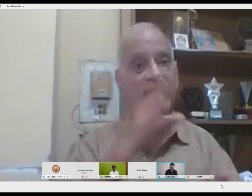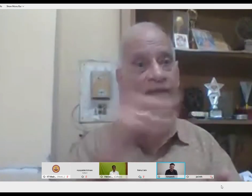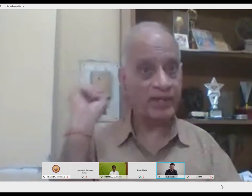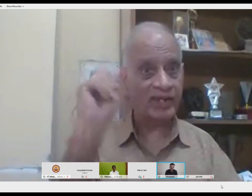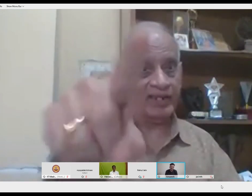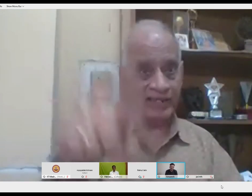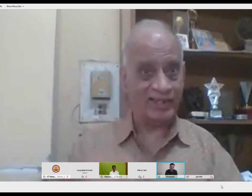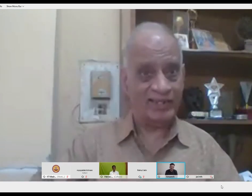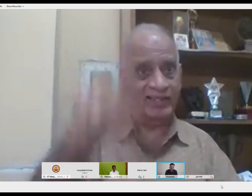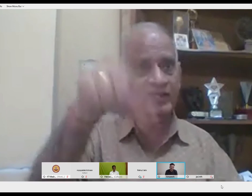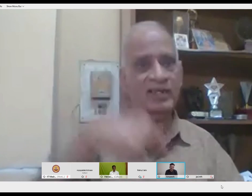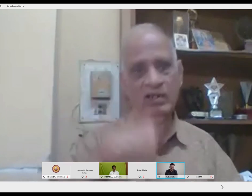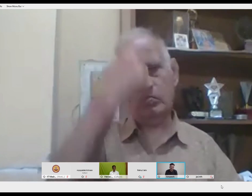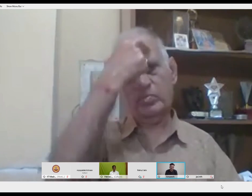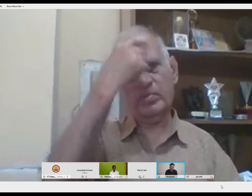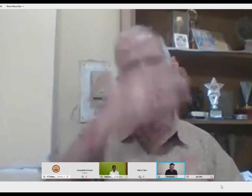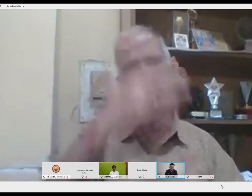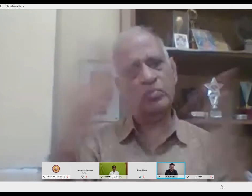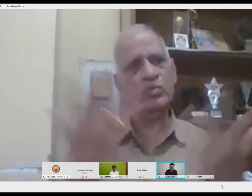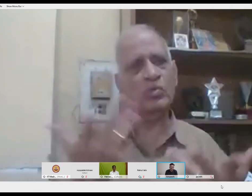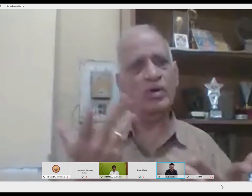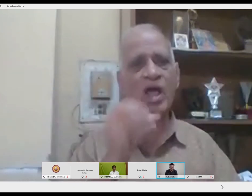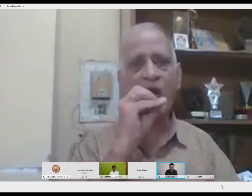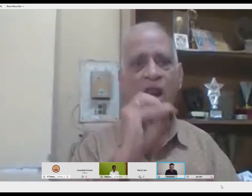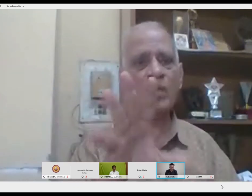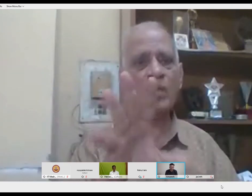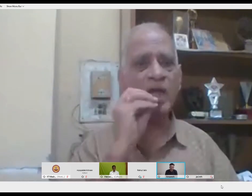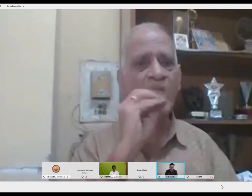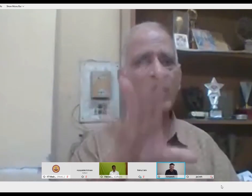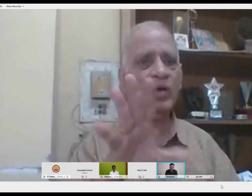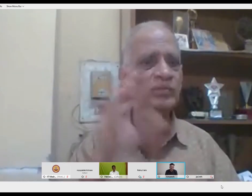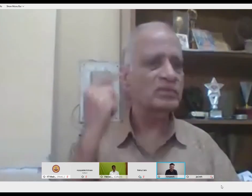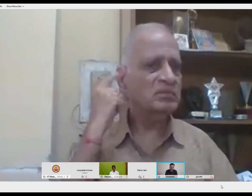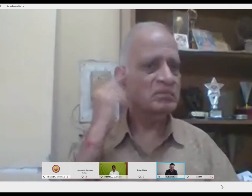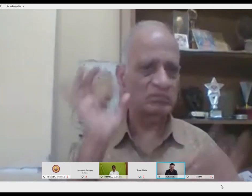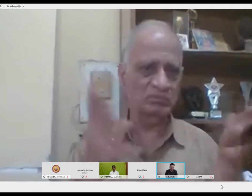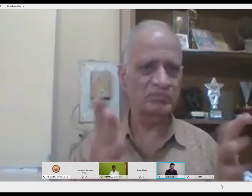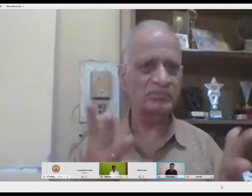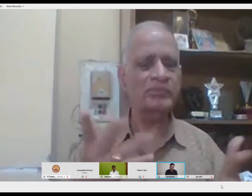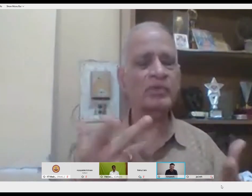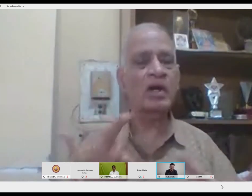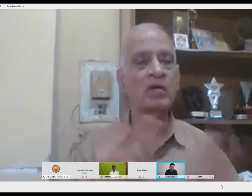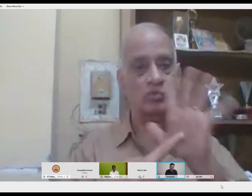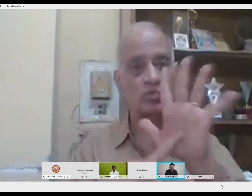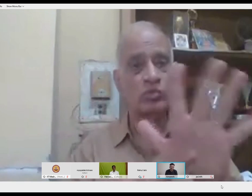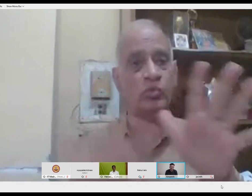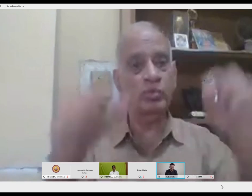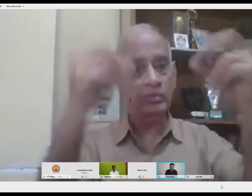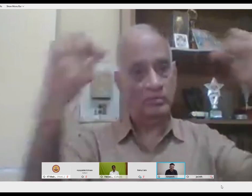our materials in sign languages and sign language used in schools. And, you know, like in public